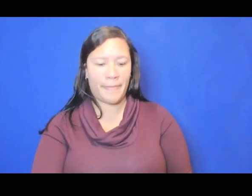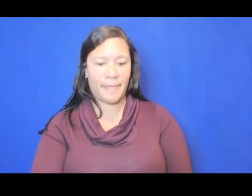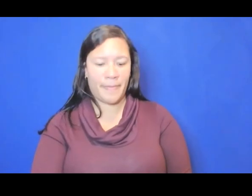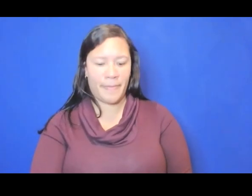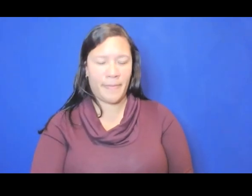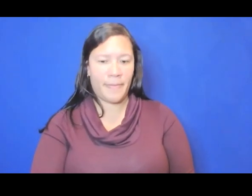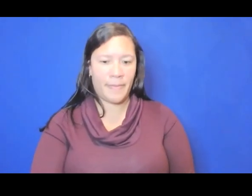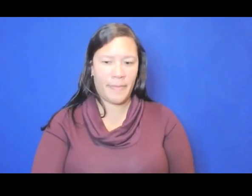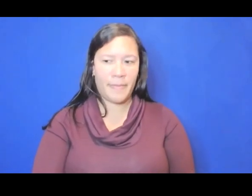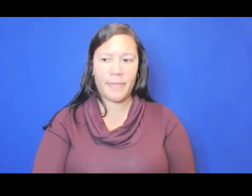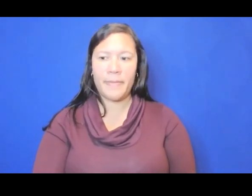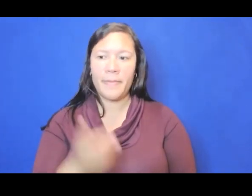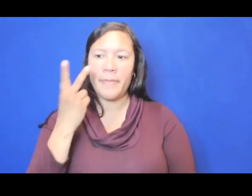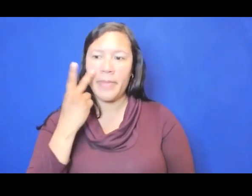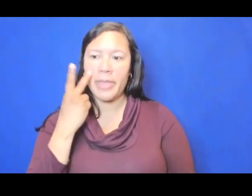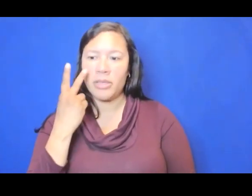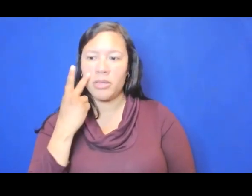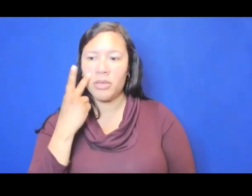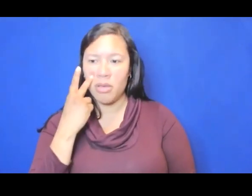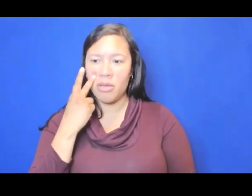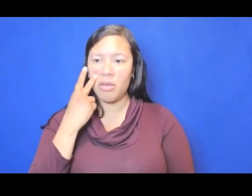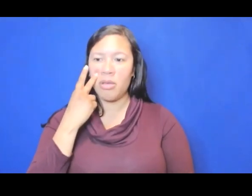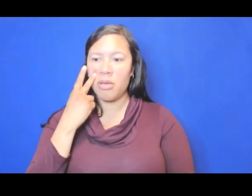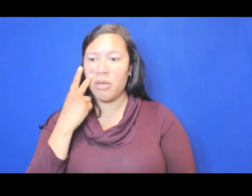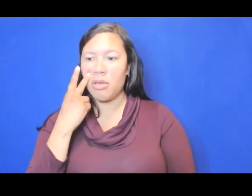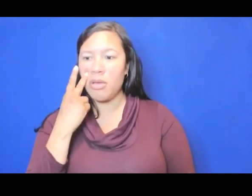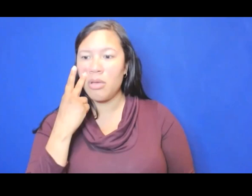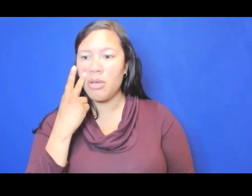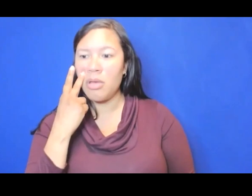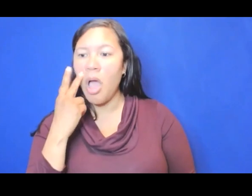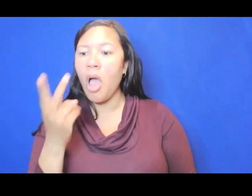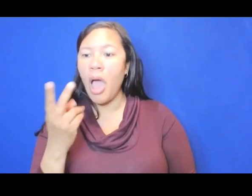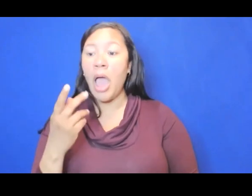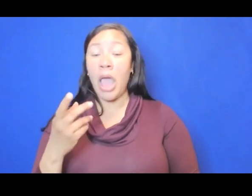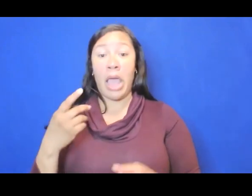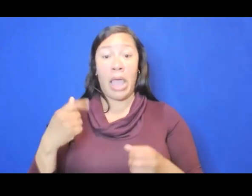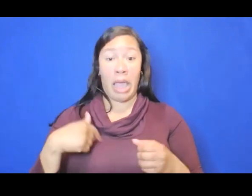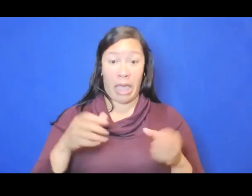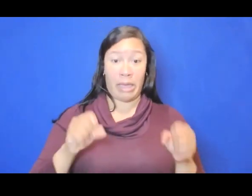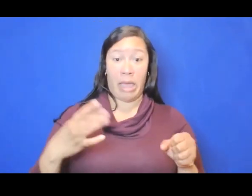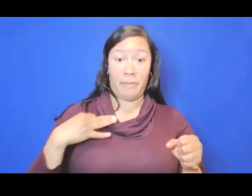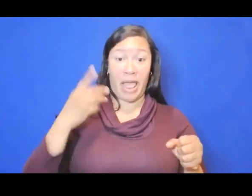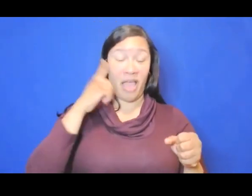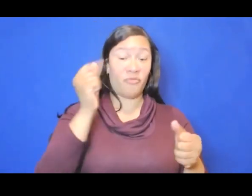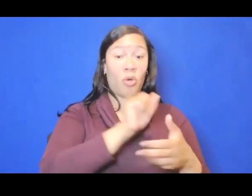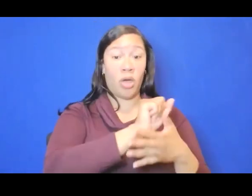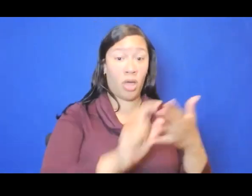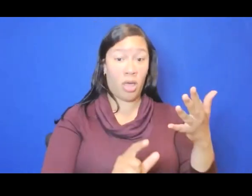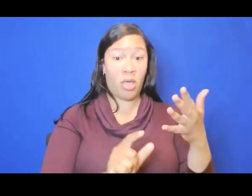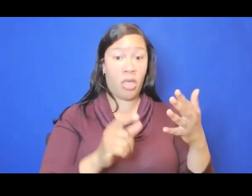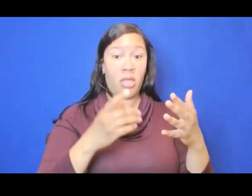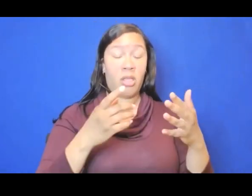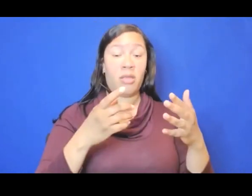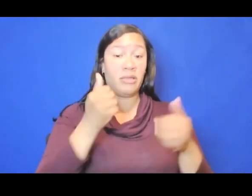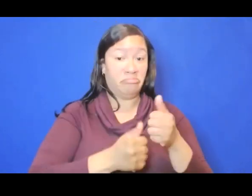Let's see. Can you apply in more than one category? No, unfortunately not. You do have to pick which